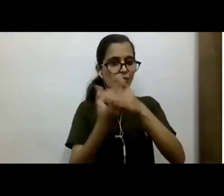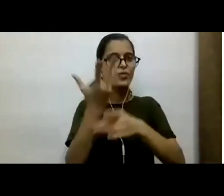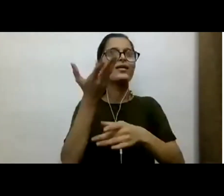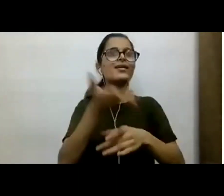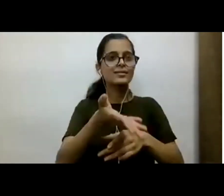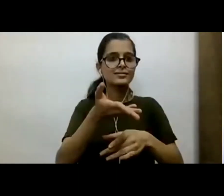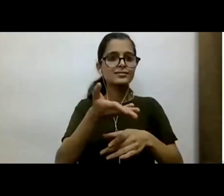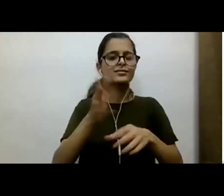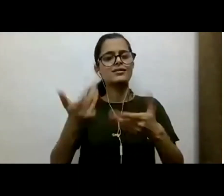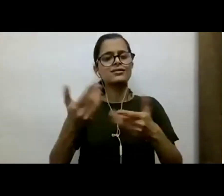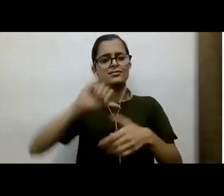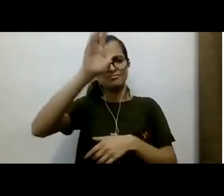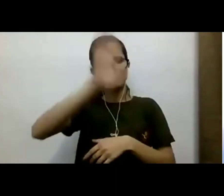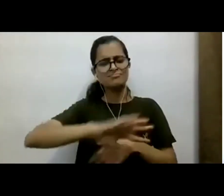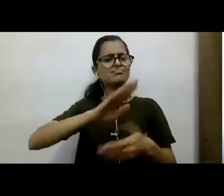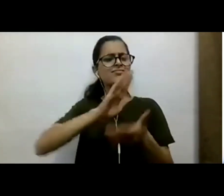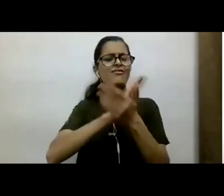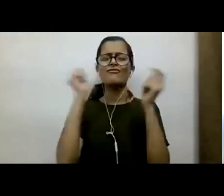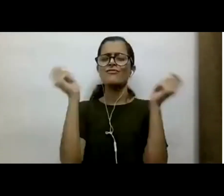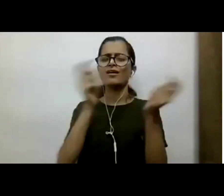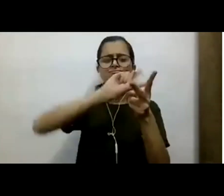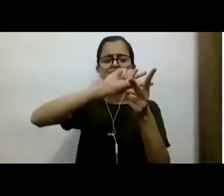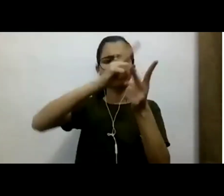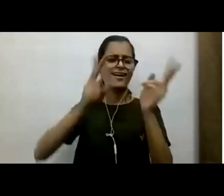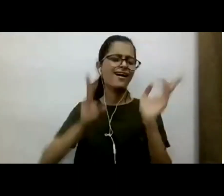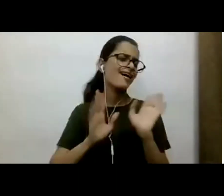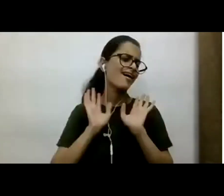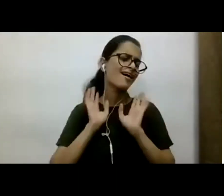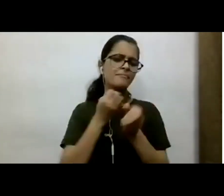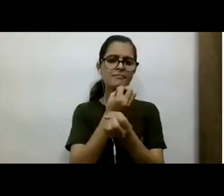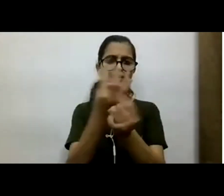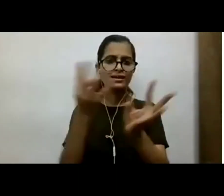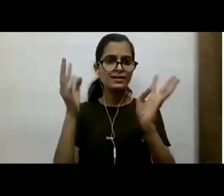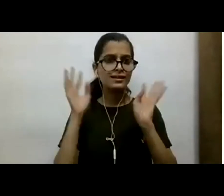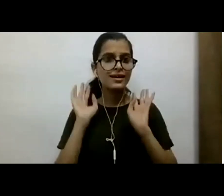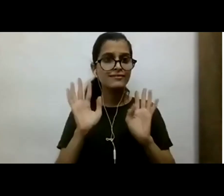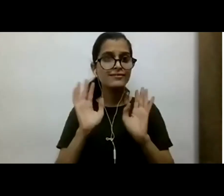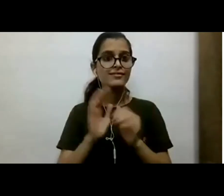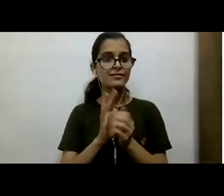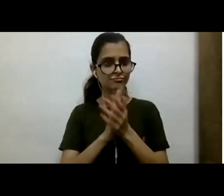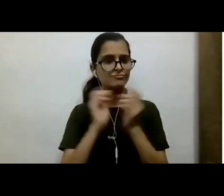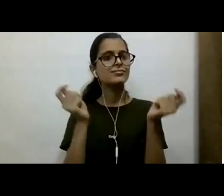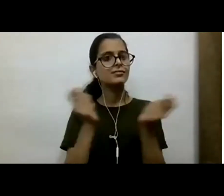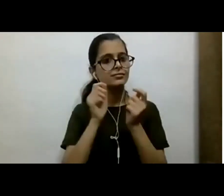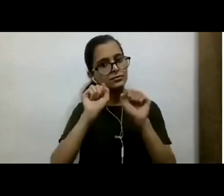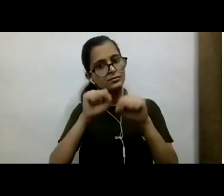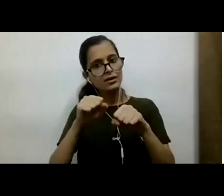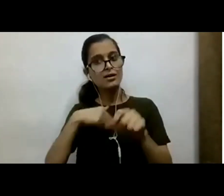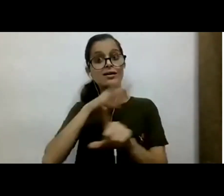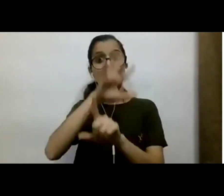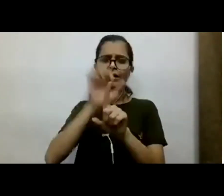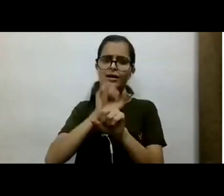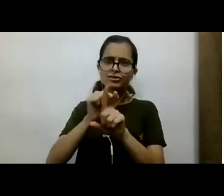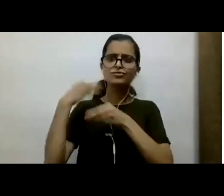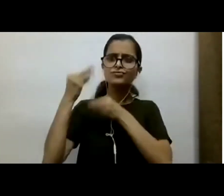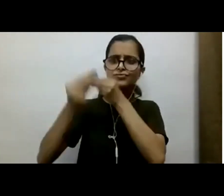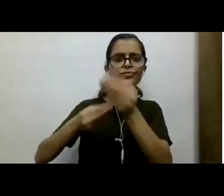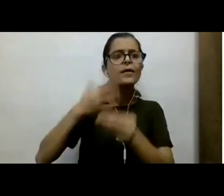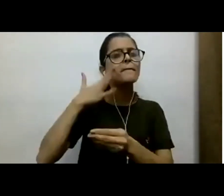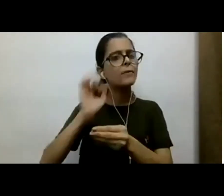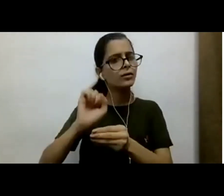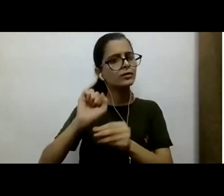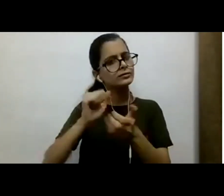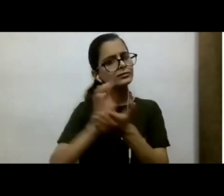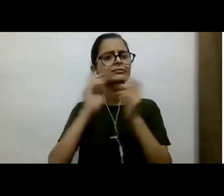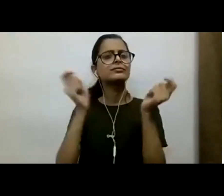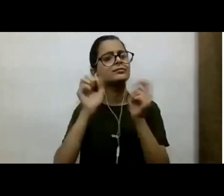Throw a stone and you will hit, surely to hit something, and a festival. We said, okay, culture is important. Celebration is